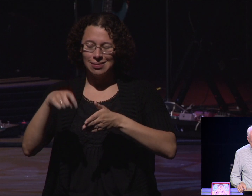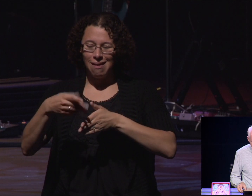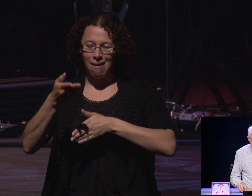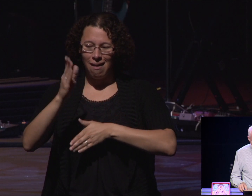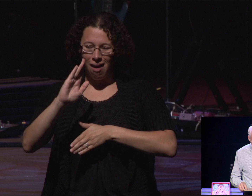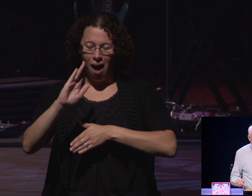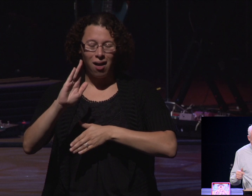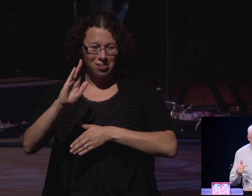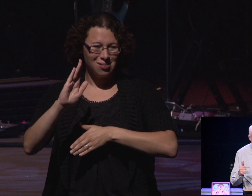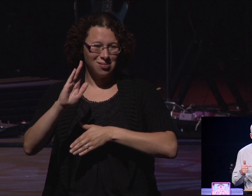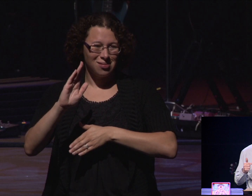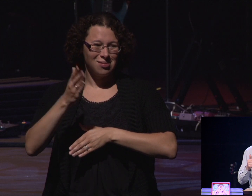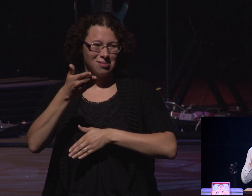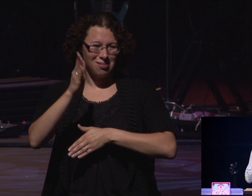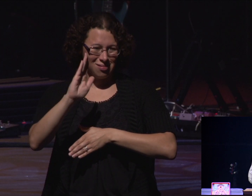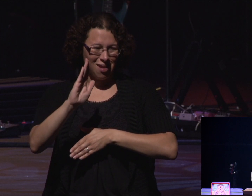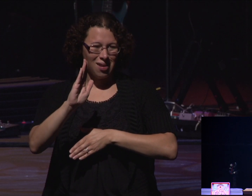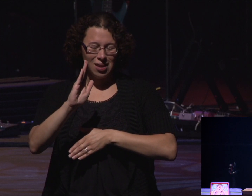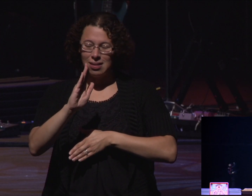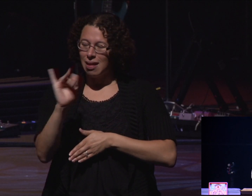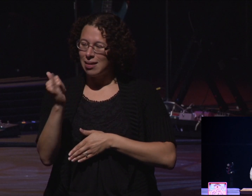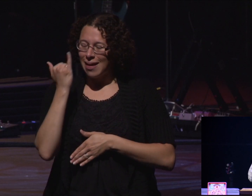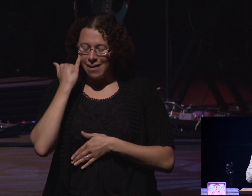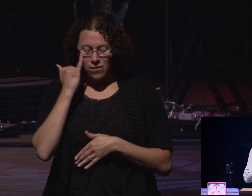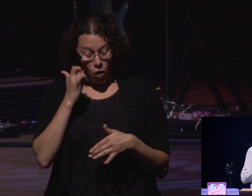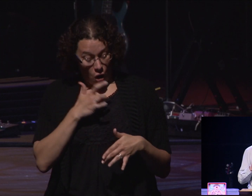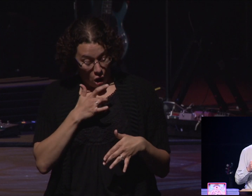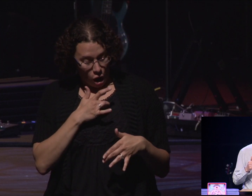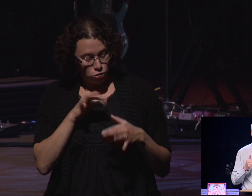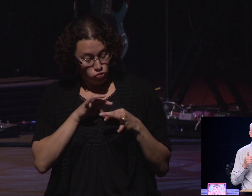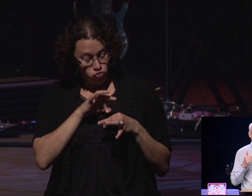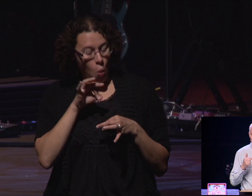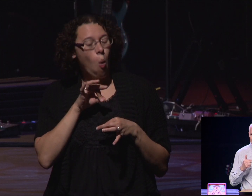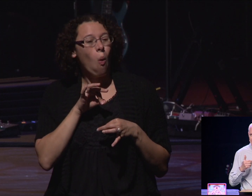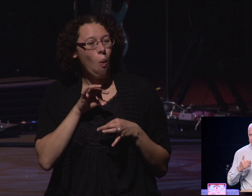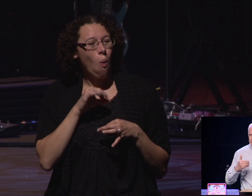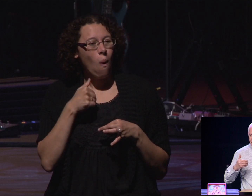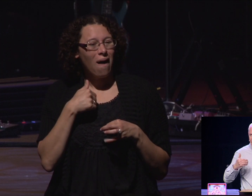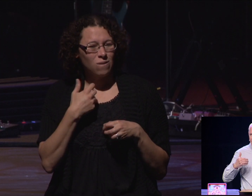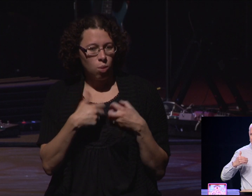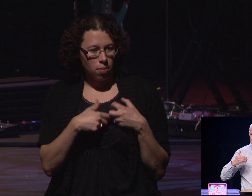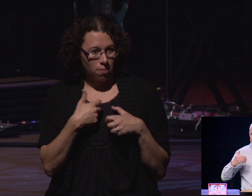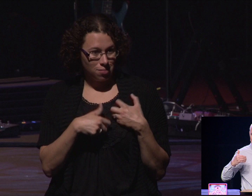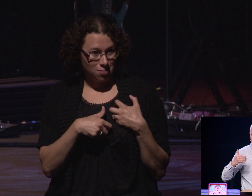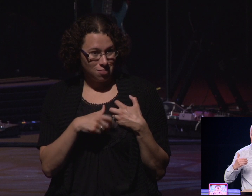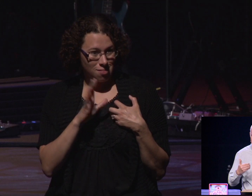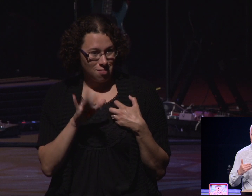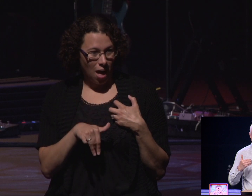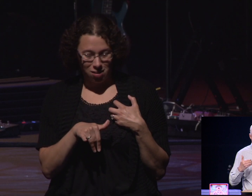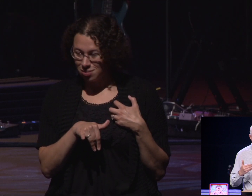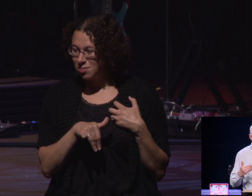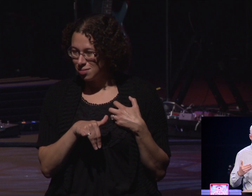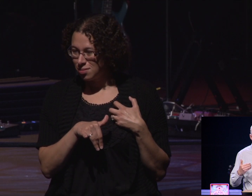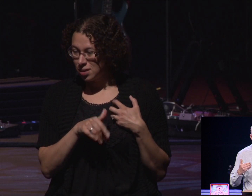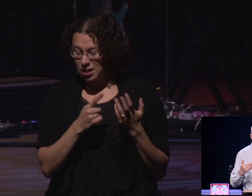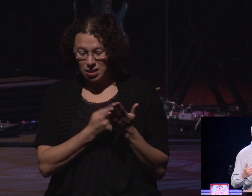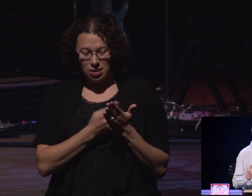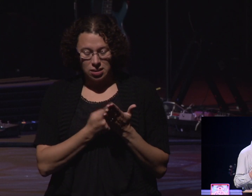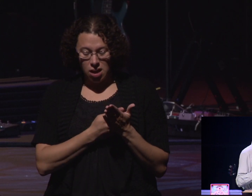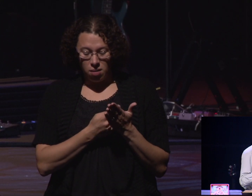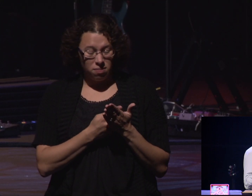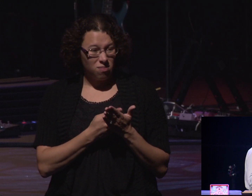It's the soul of who you are, but our hearts have some problems. And all of us have those places where our hearts just get messed up.